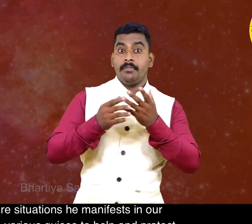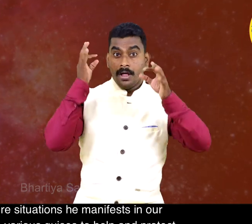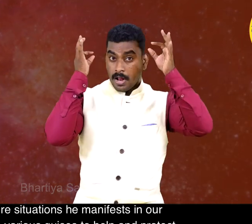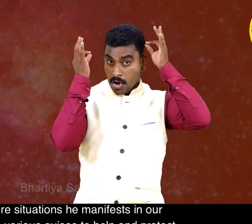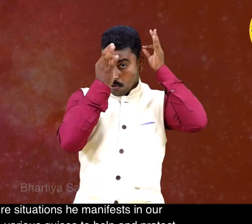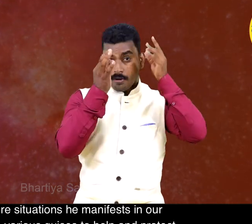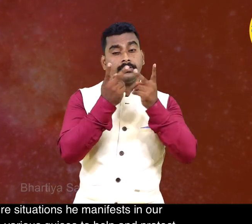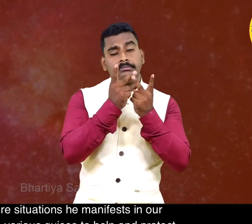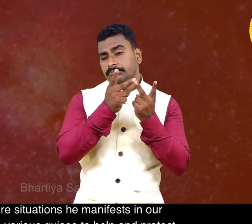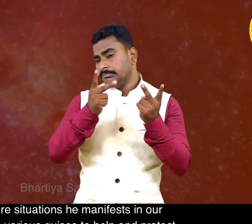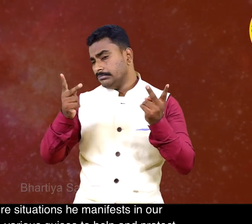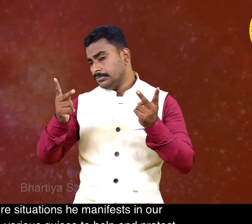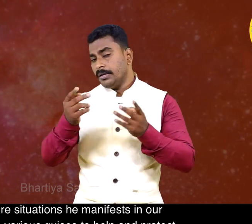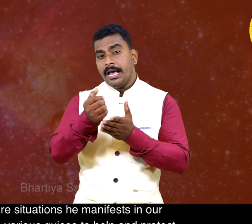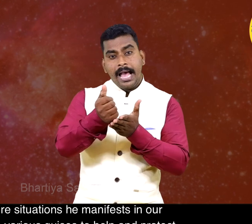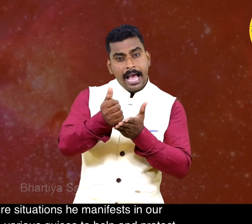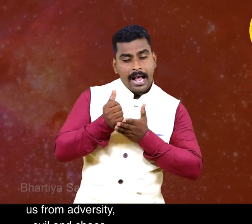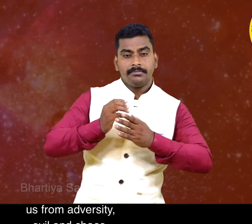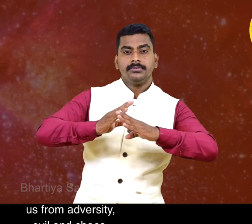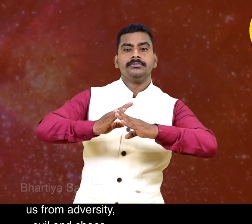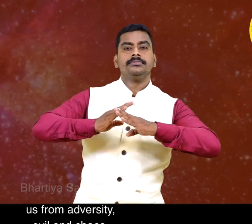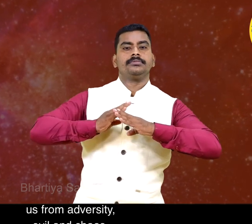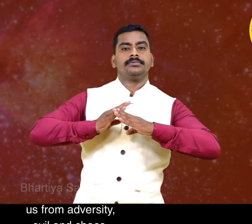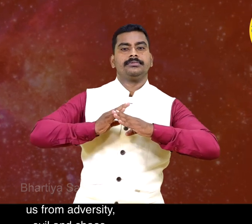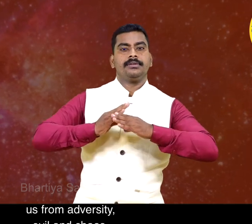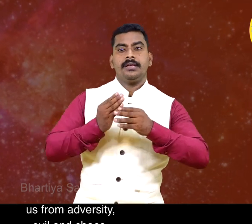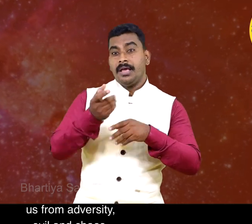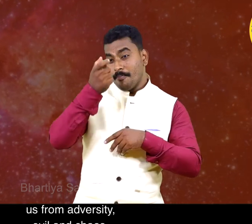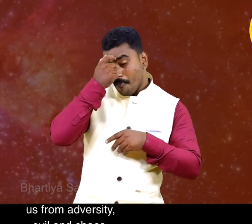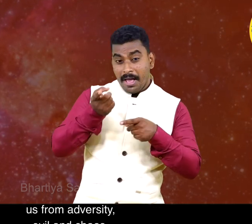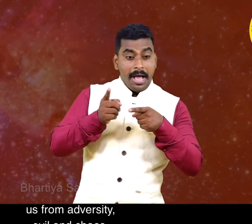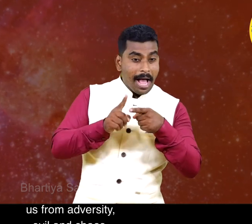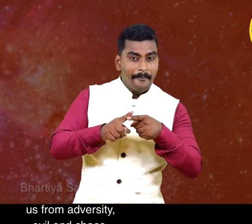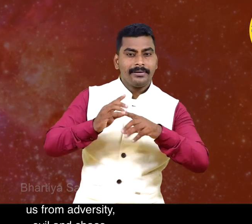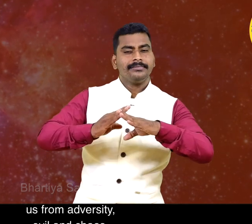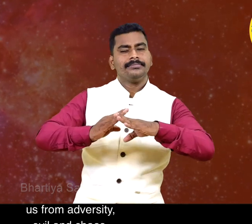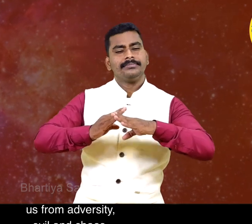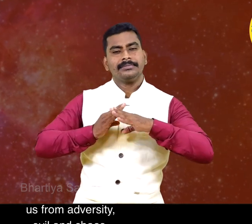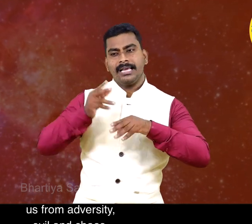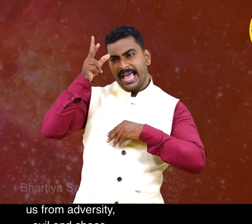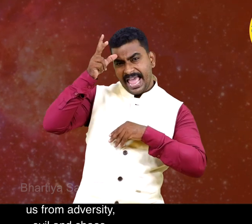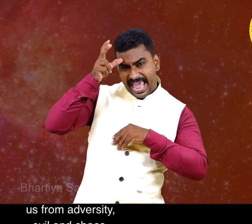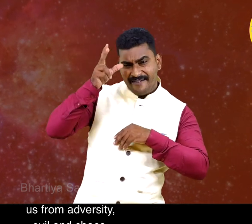guises to help and protect us from adversity, evil and chaos.